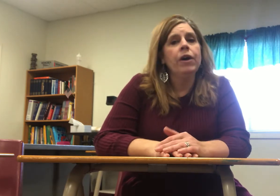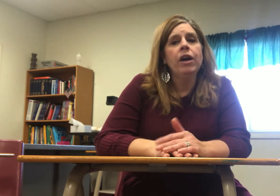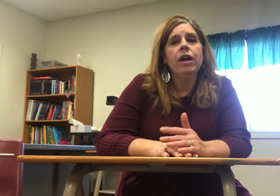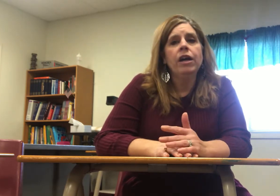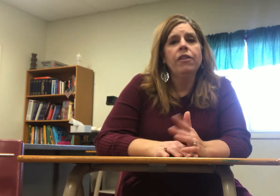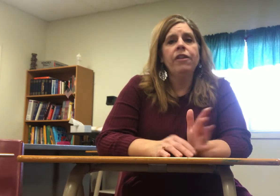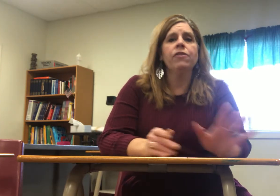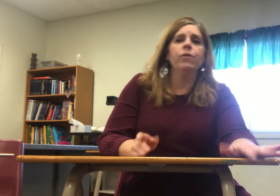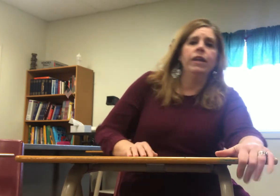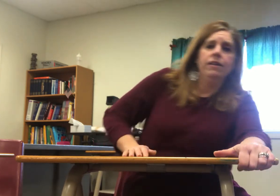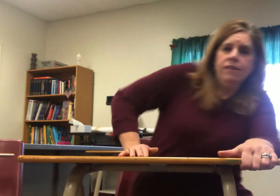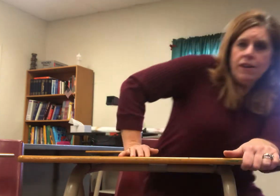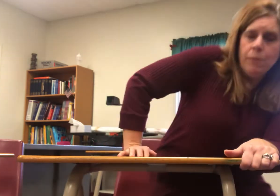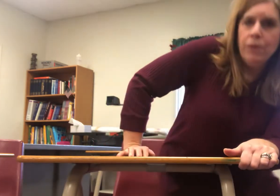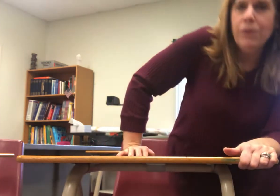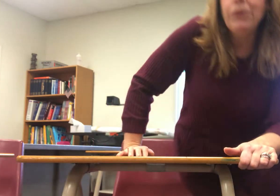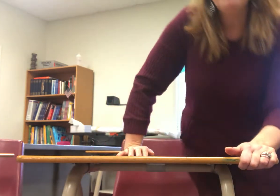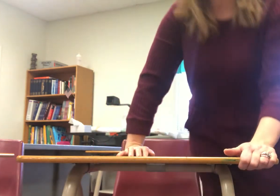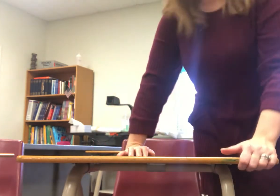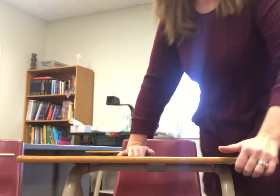things related to numbers hold on sorry